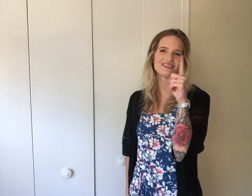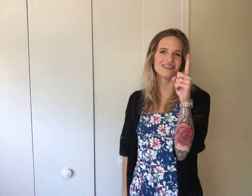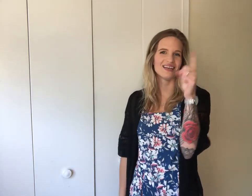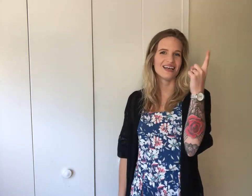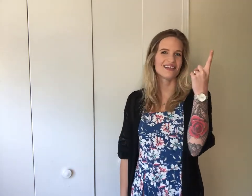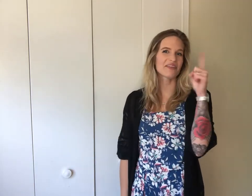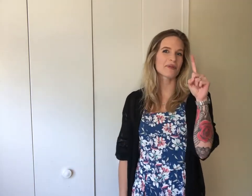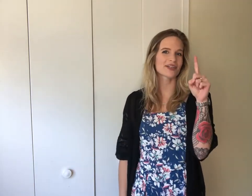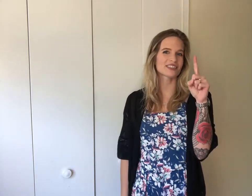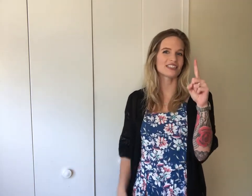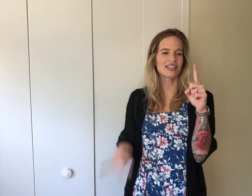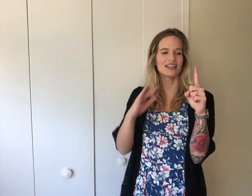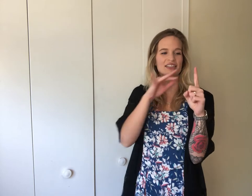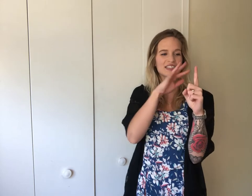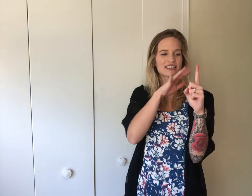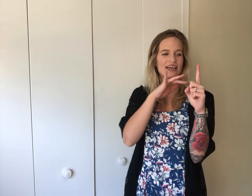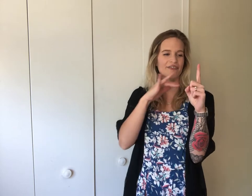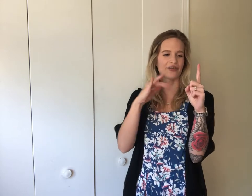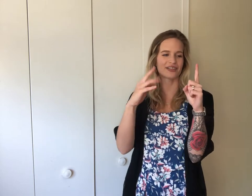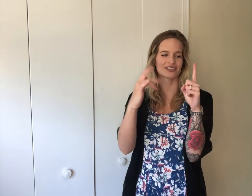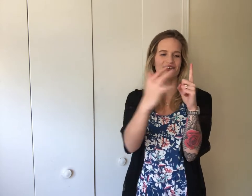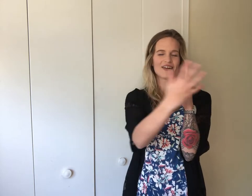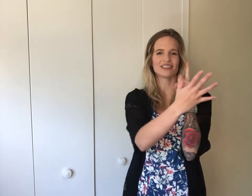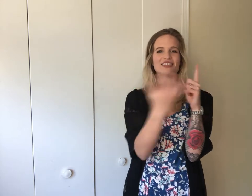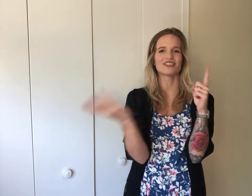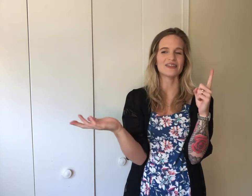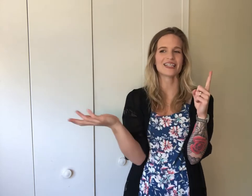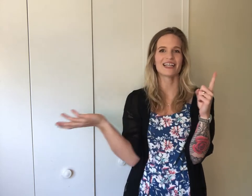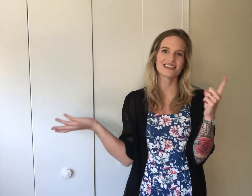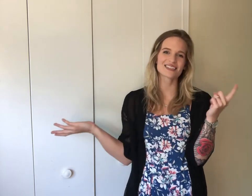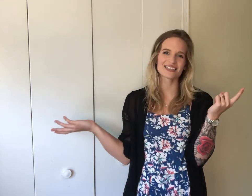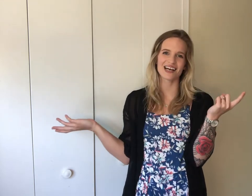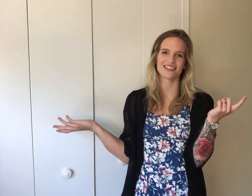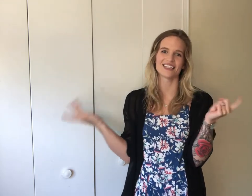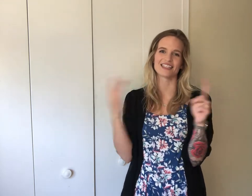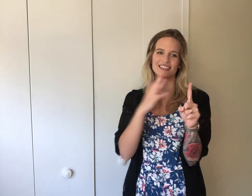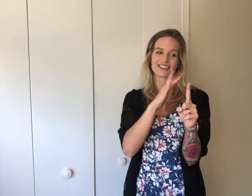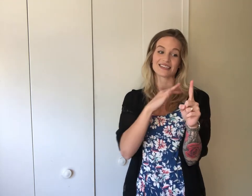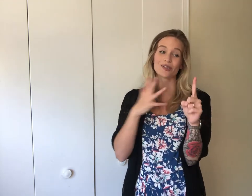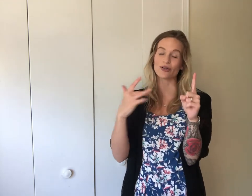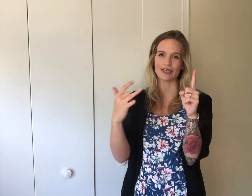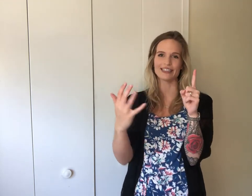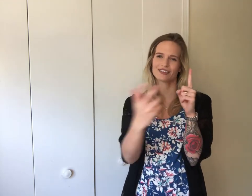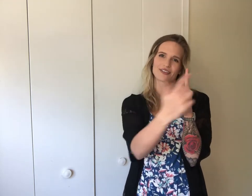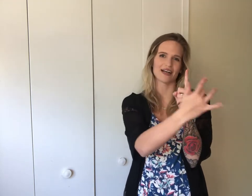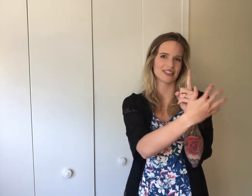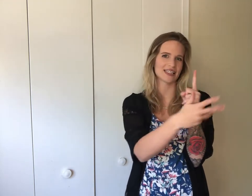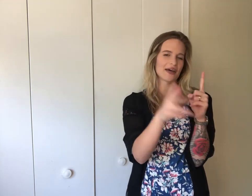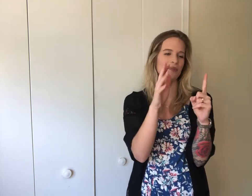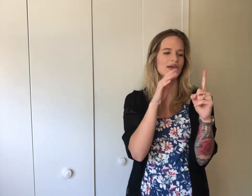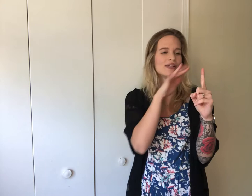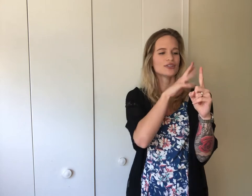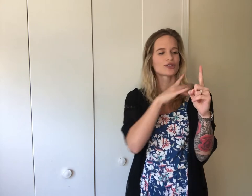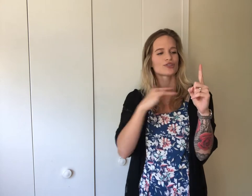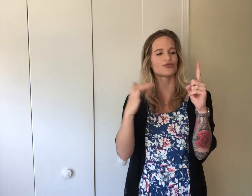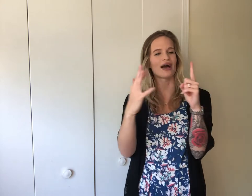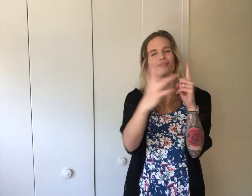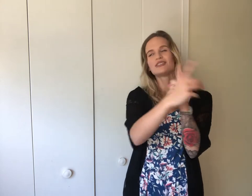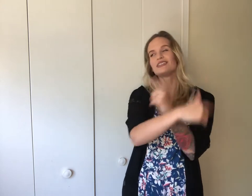the person, and this is everything surrounding, so in this context, the glory surrounding him. Surrounded